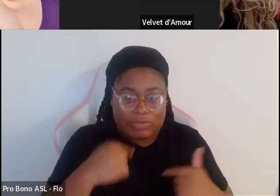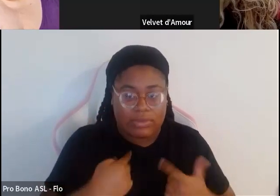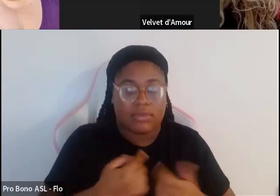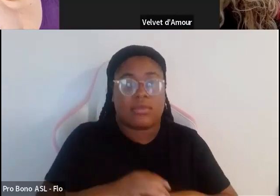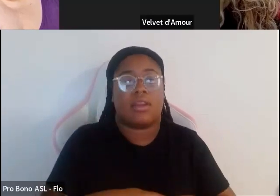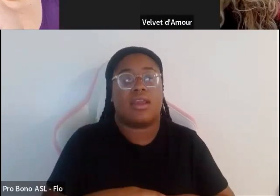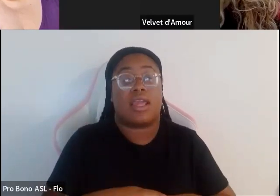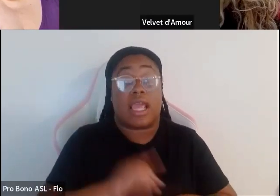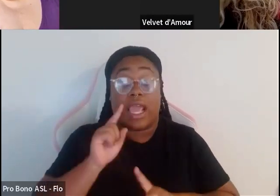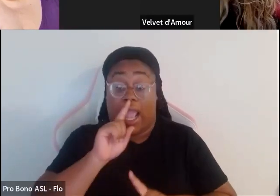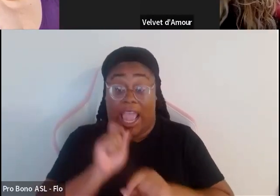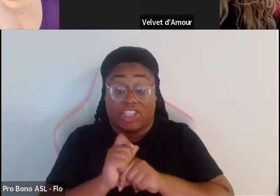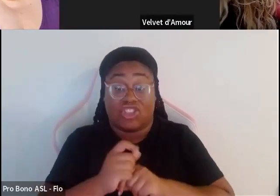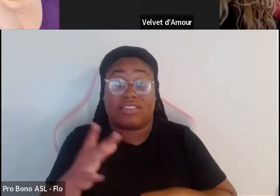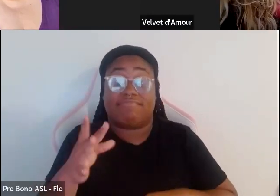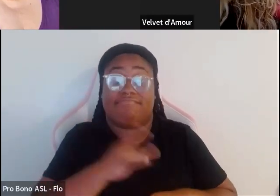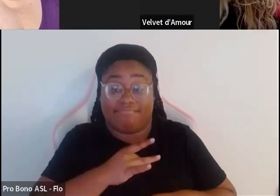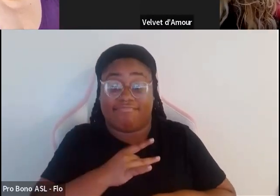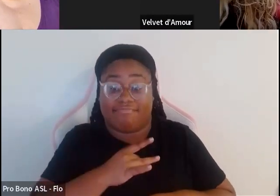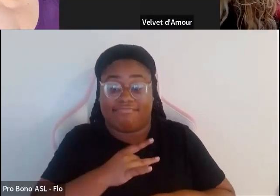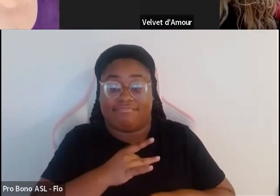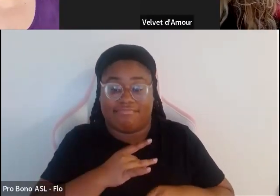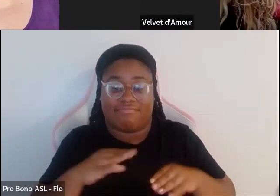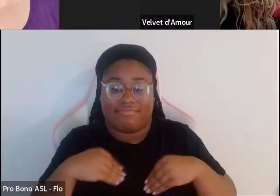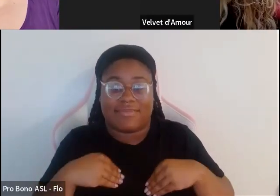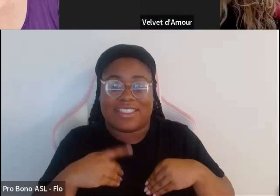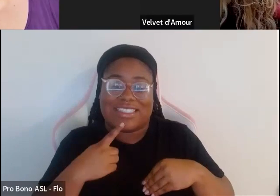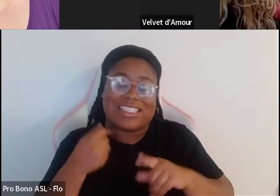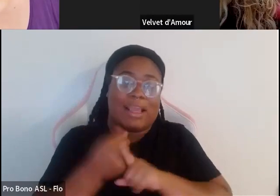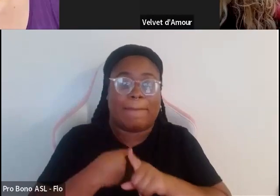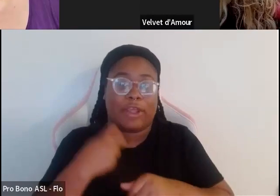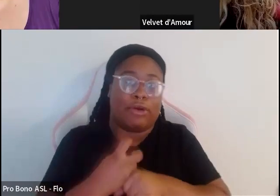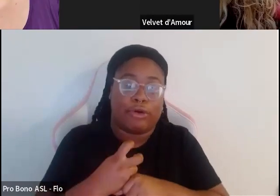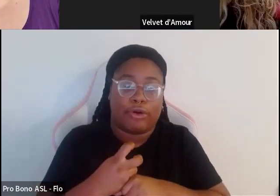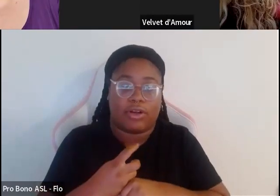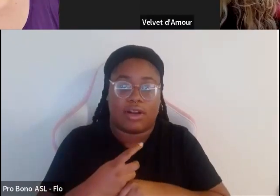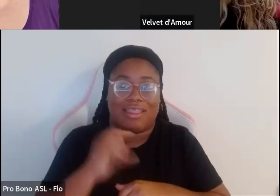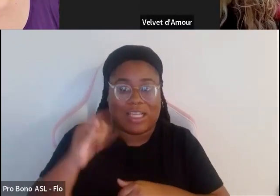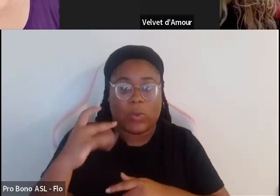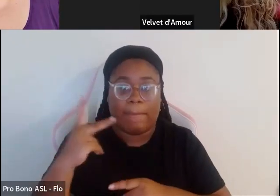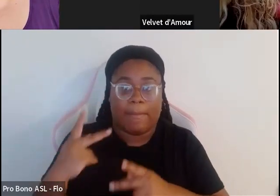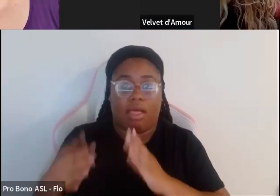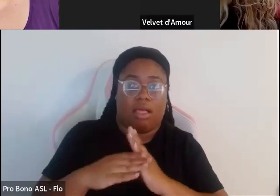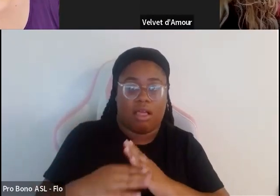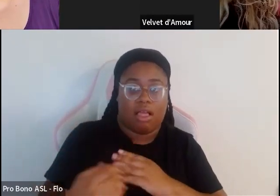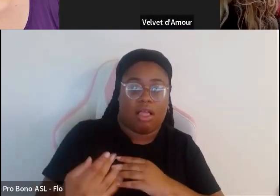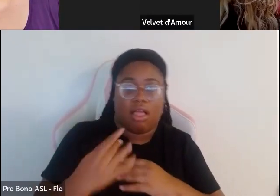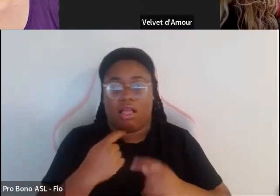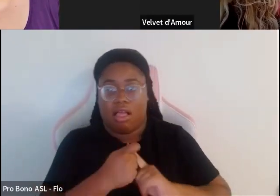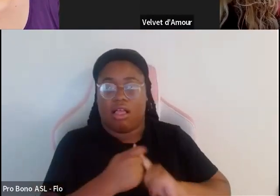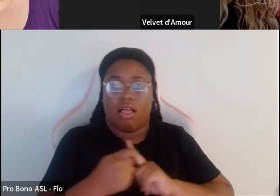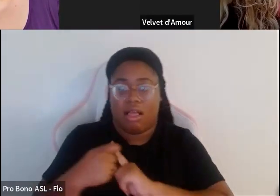then um he had stuck the sticker on me that said kick me hard and so i just kept getting kicked and that was the kind of typical